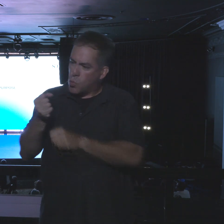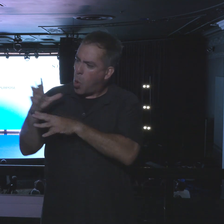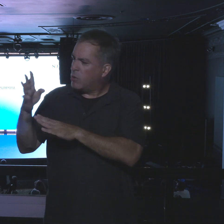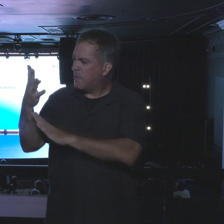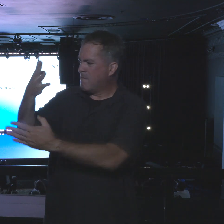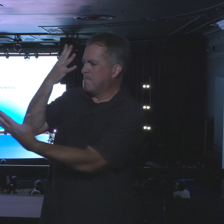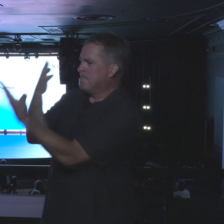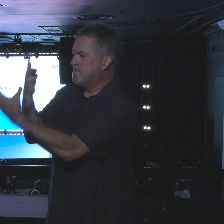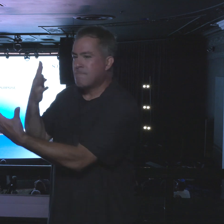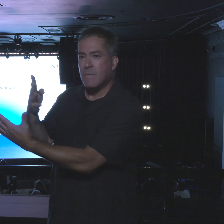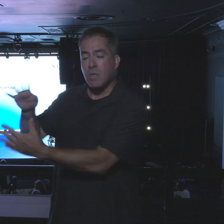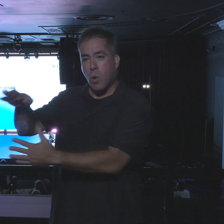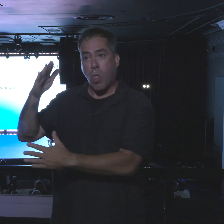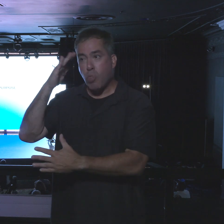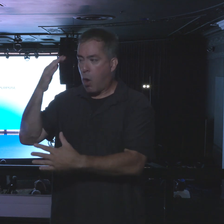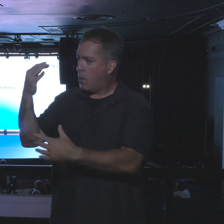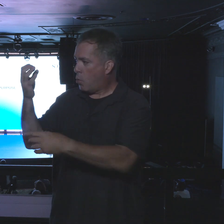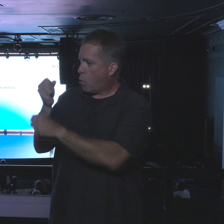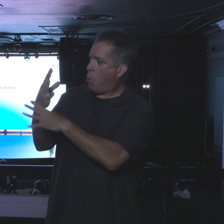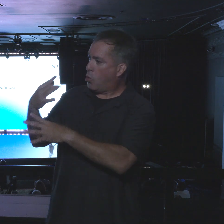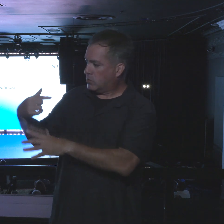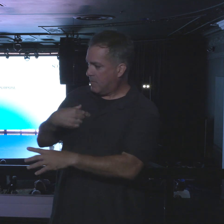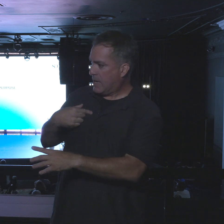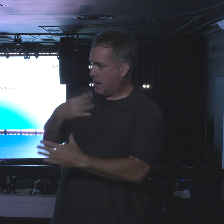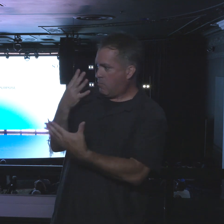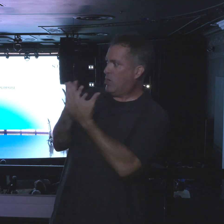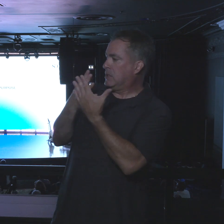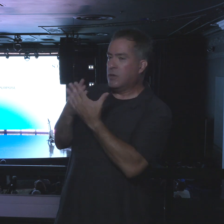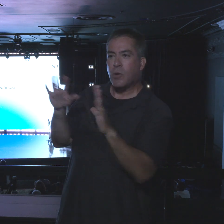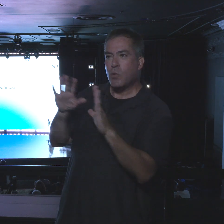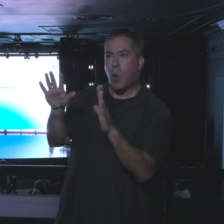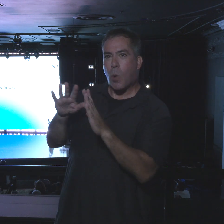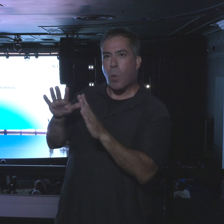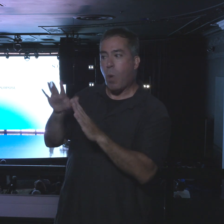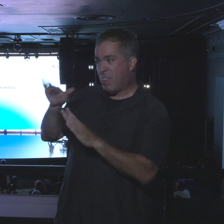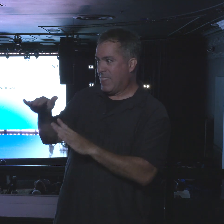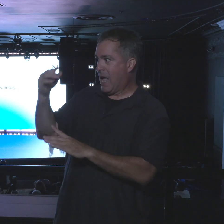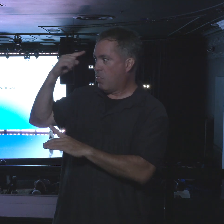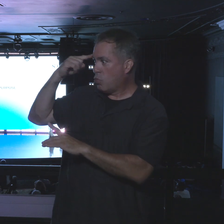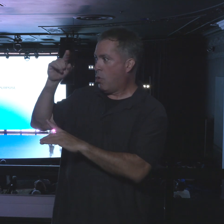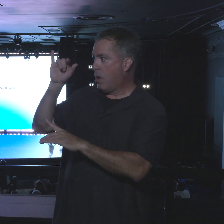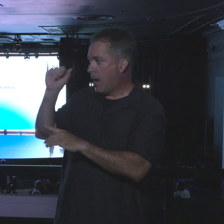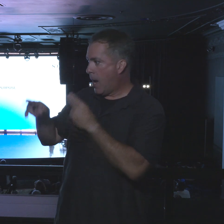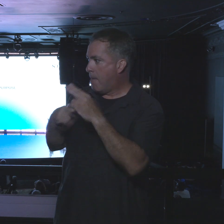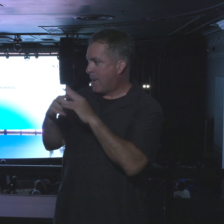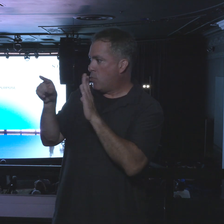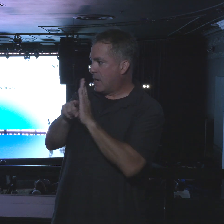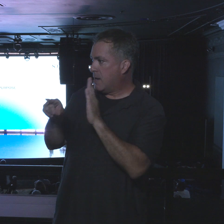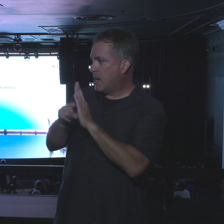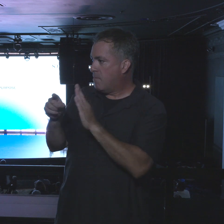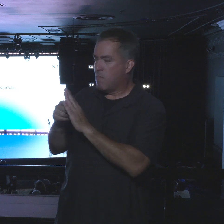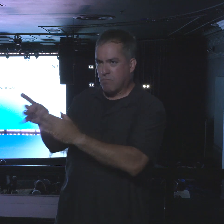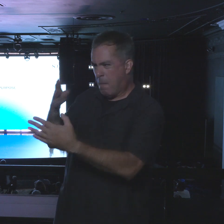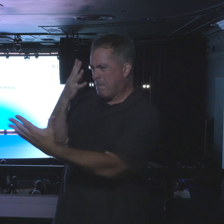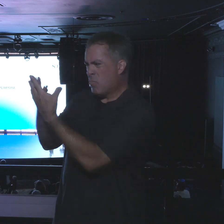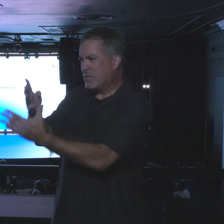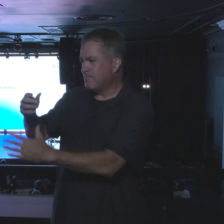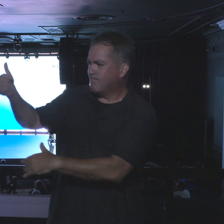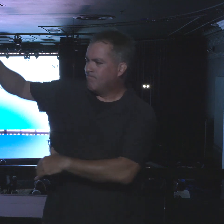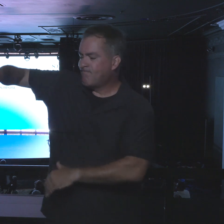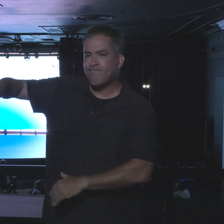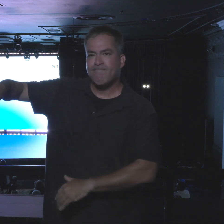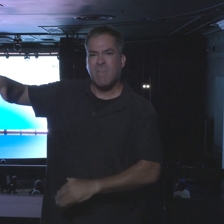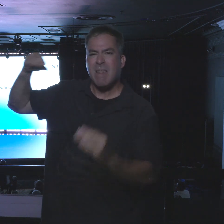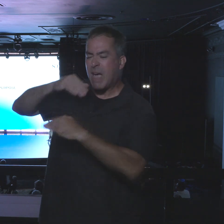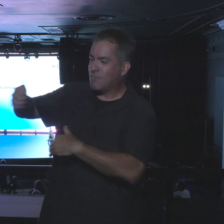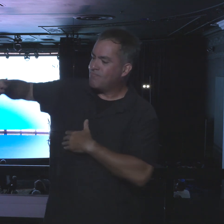You don't make the thought make you the prisoner. It's recognizing your thoughts. Rejecting